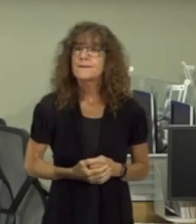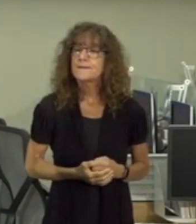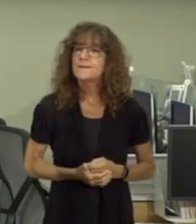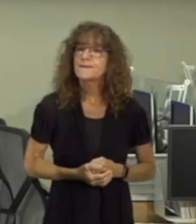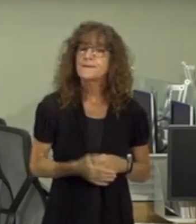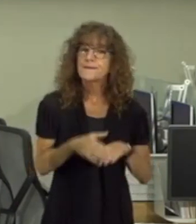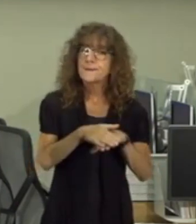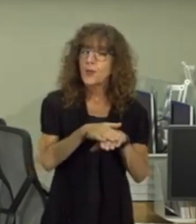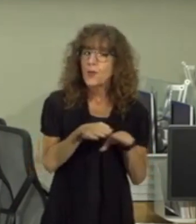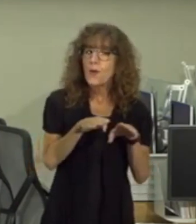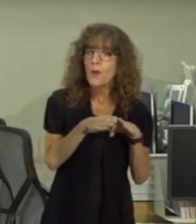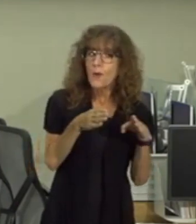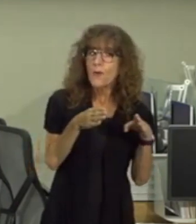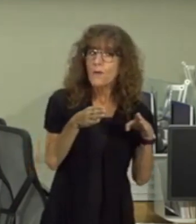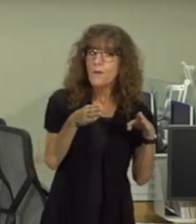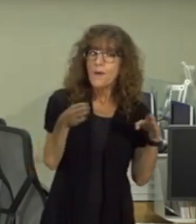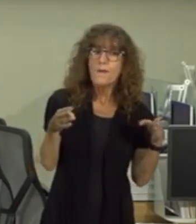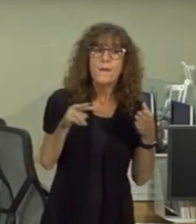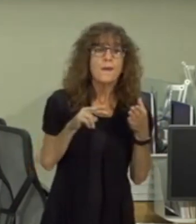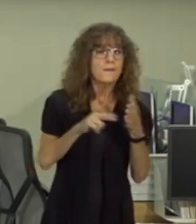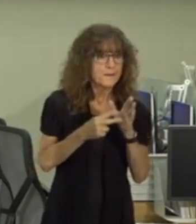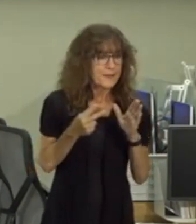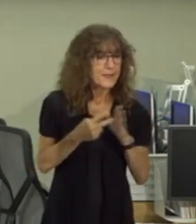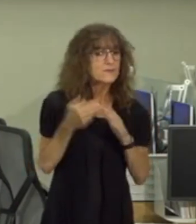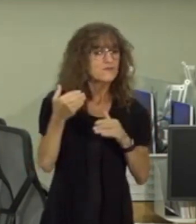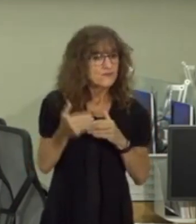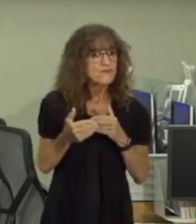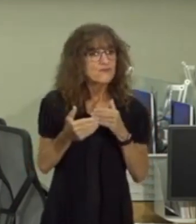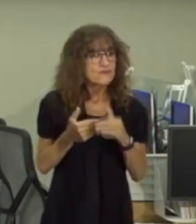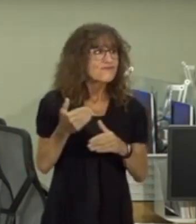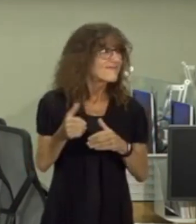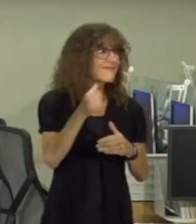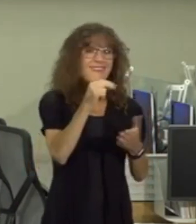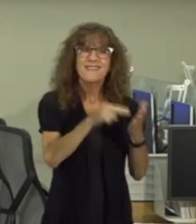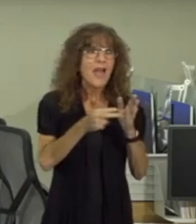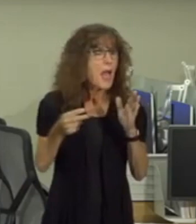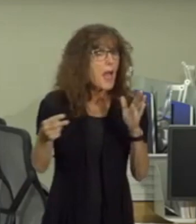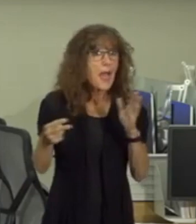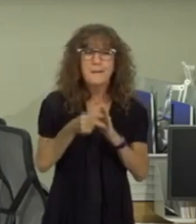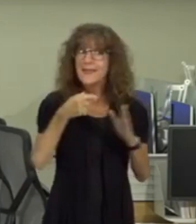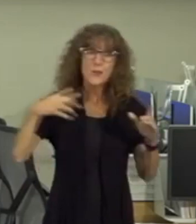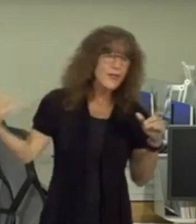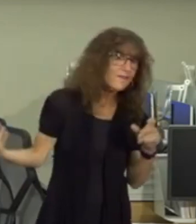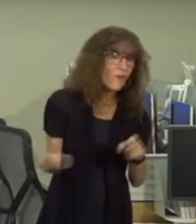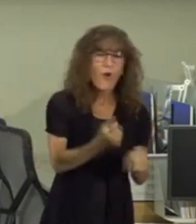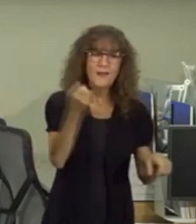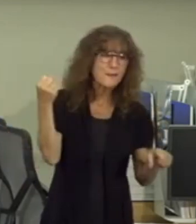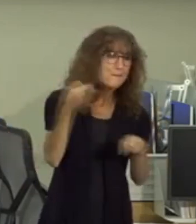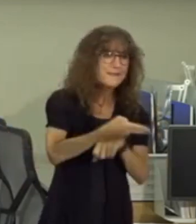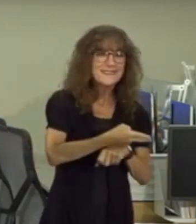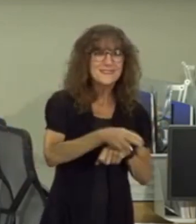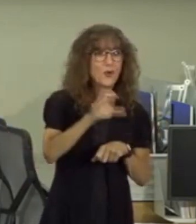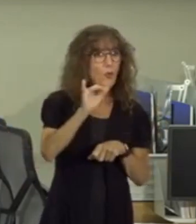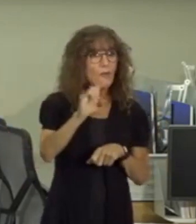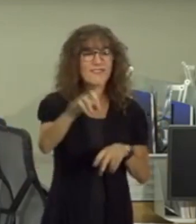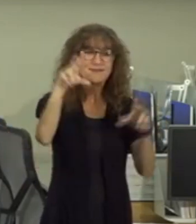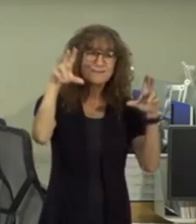slow reopening means that we're making progress it does not mean we've won by any means